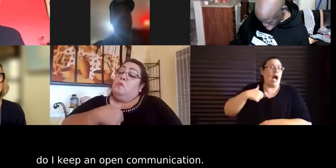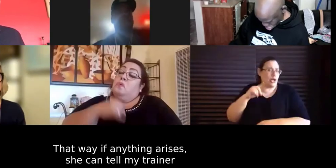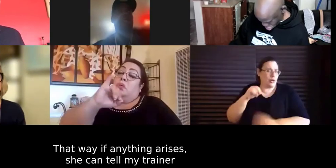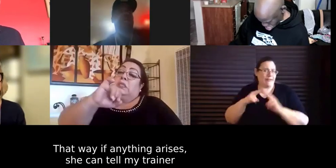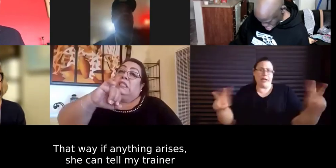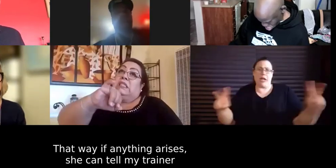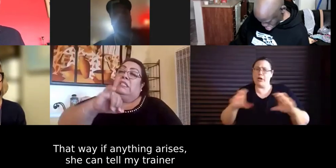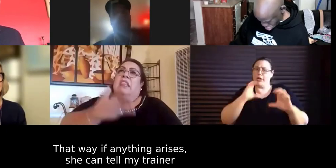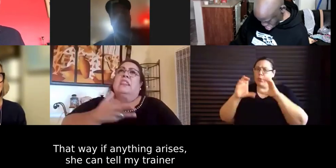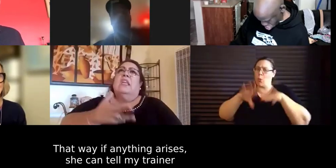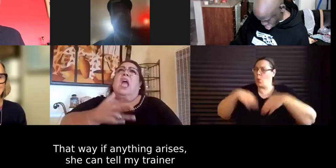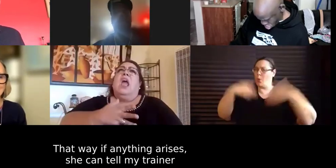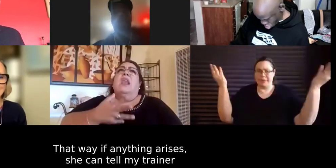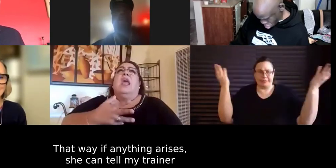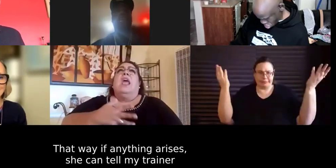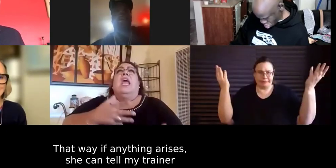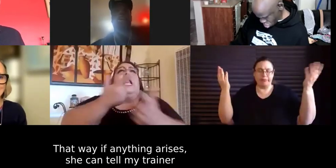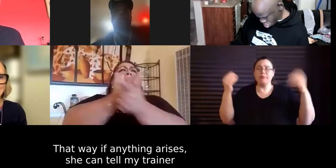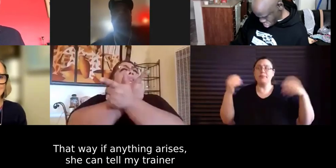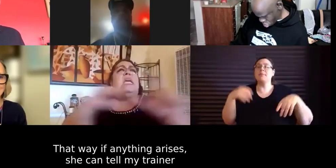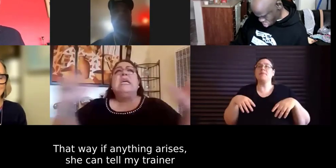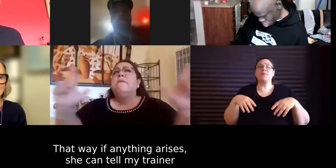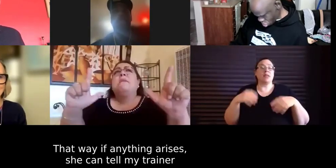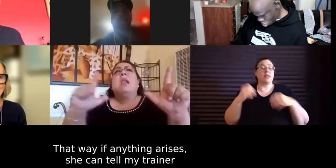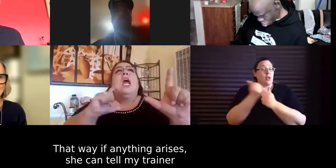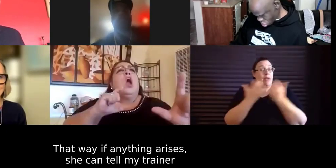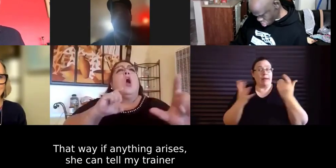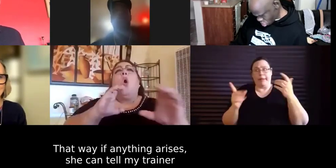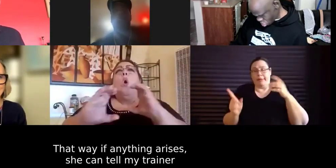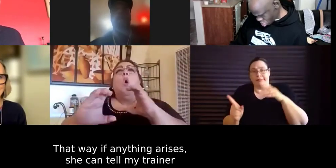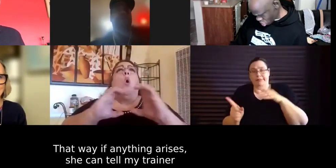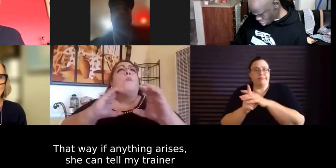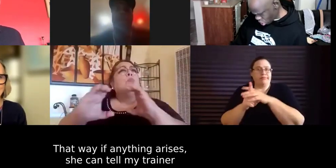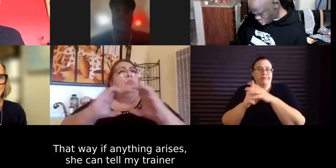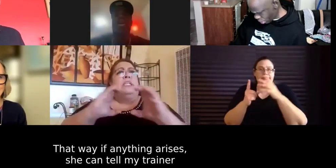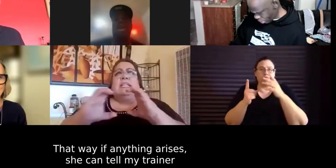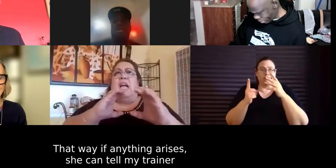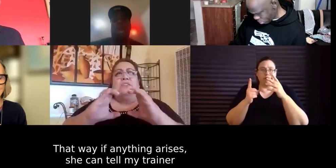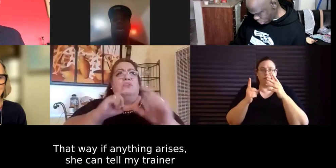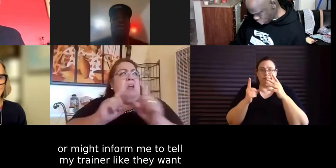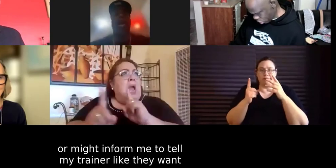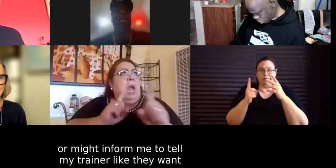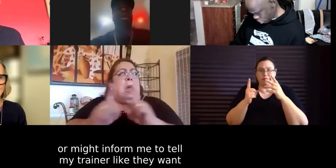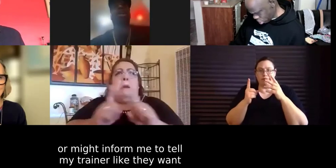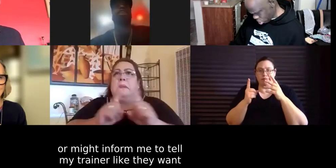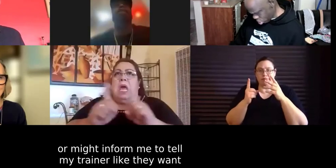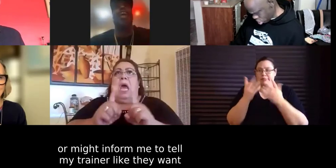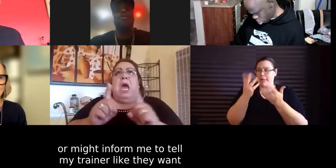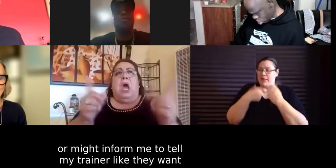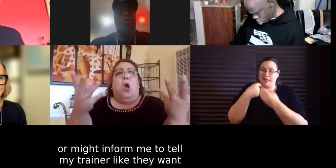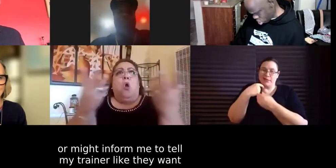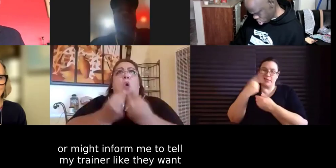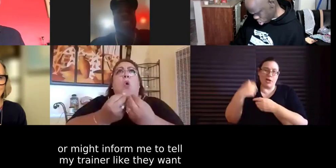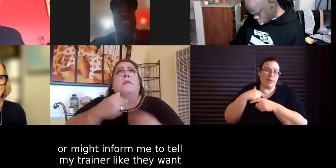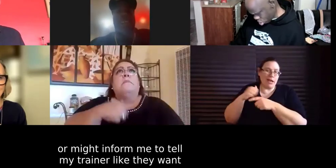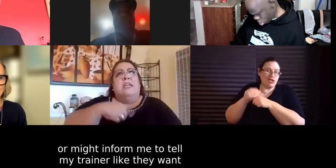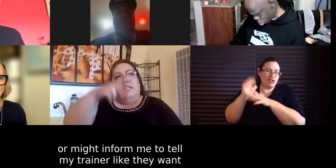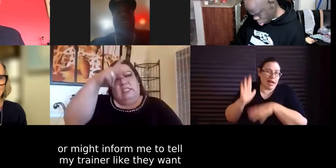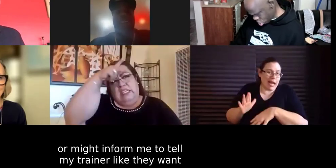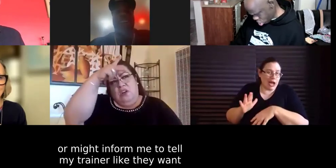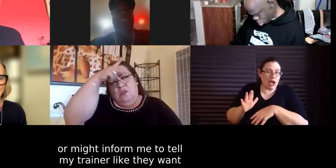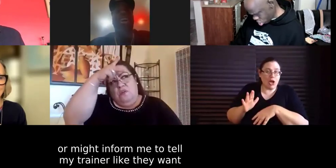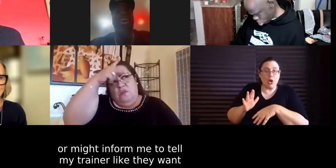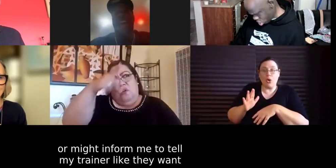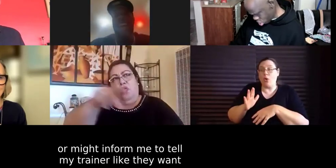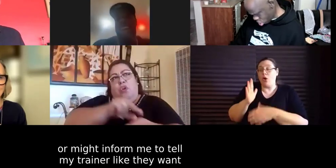so that way you know if anything arises you know she might be able to tell my trainer or i she might inform me to tell